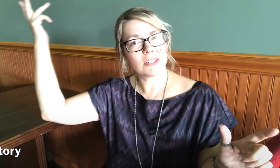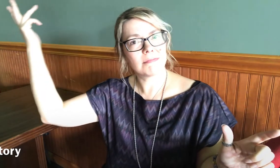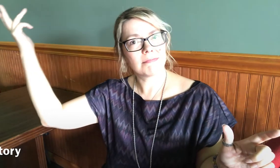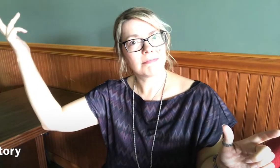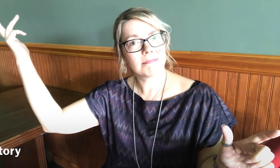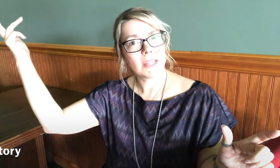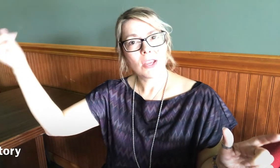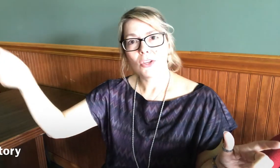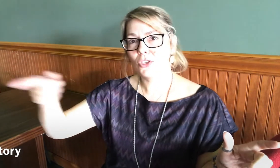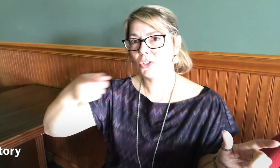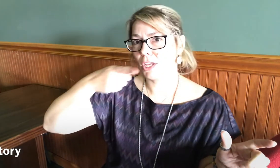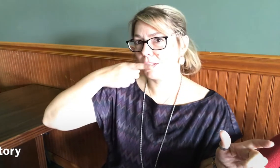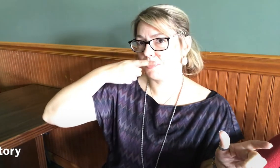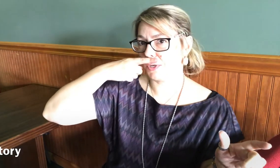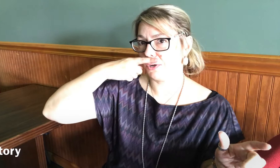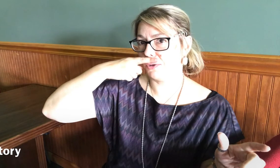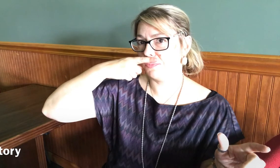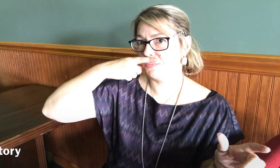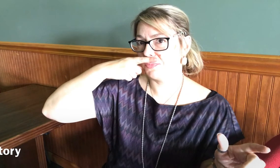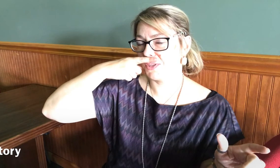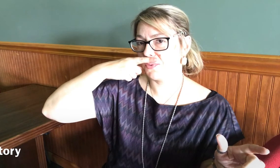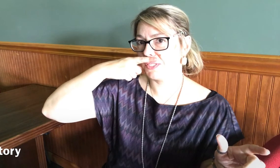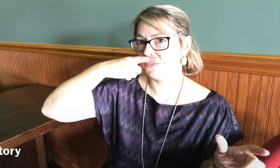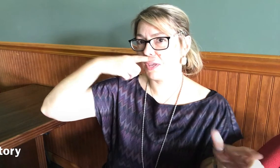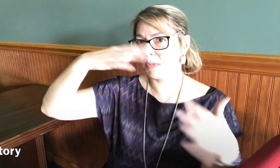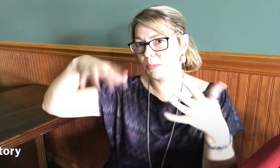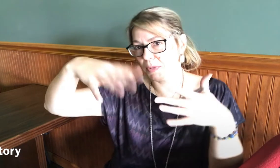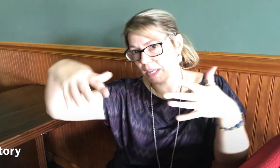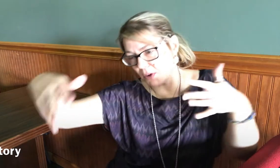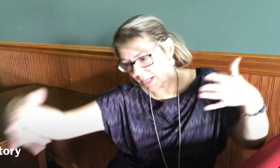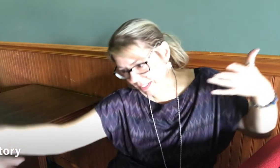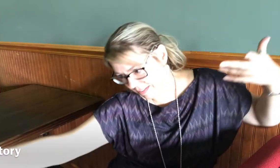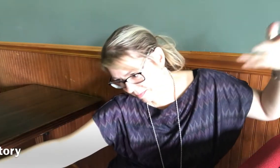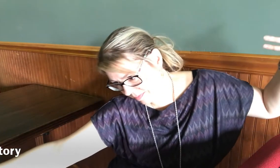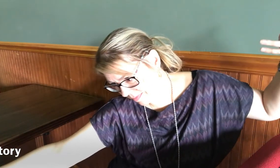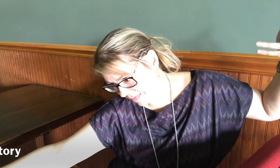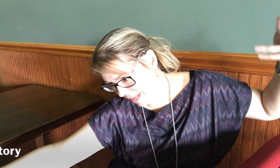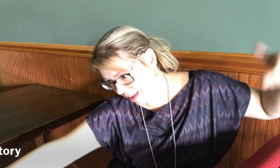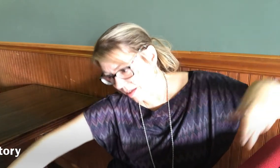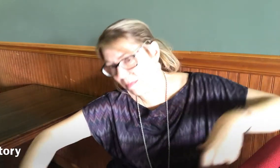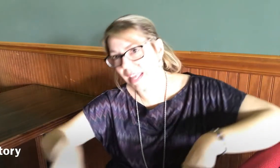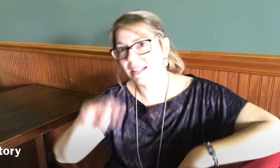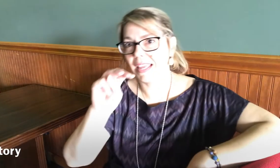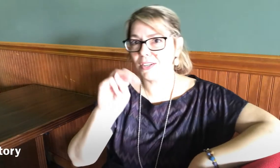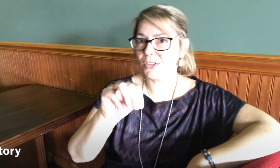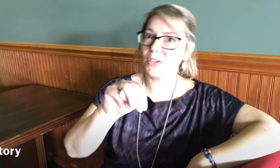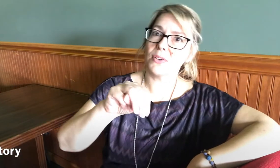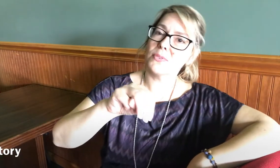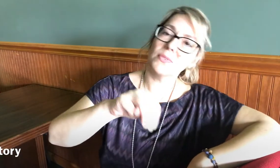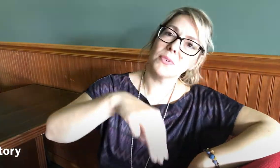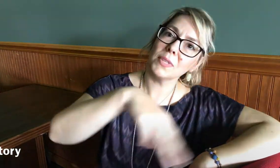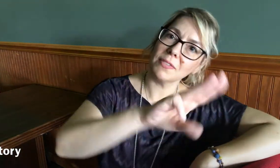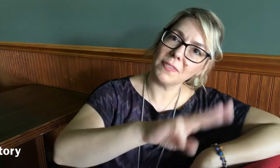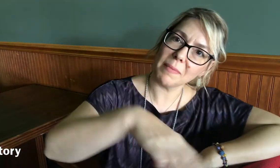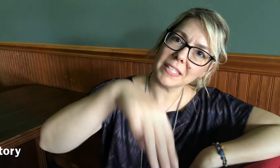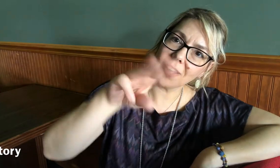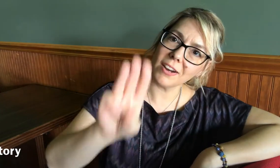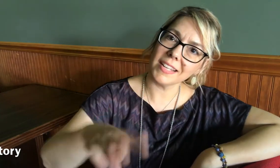Shakespeare was a famous playwright Michelangelo was a famous artist